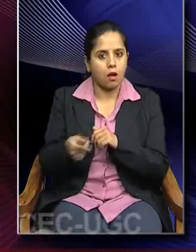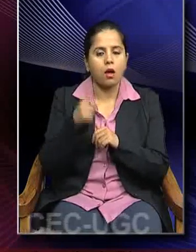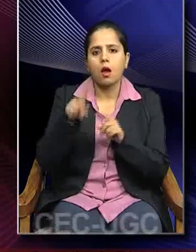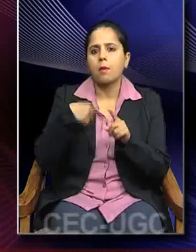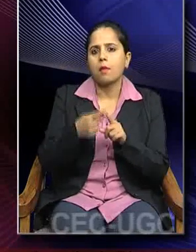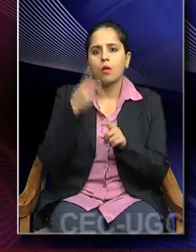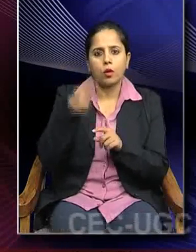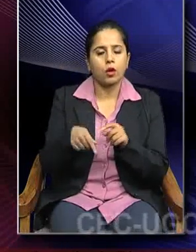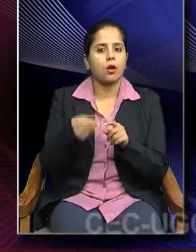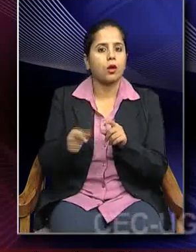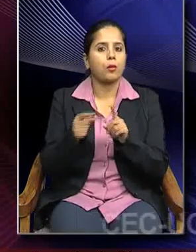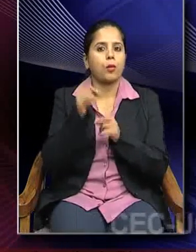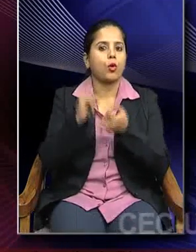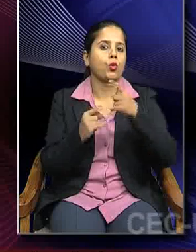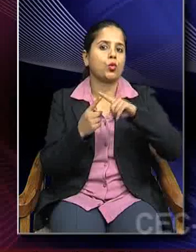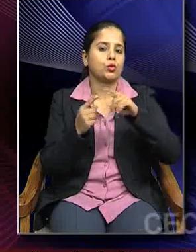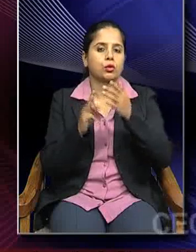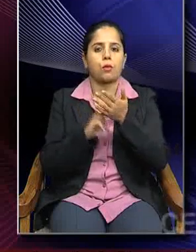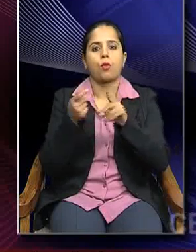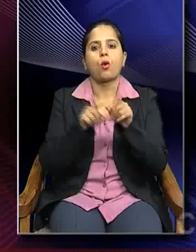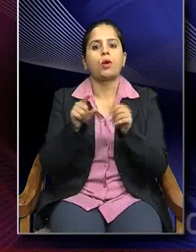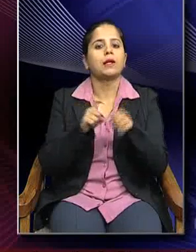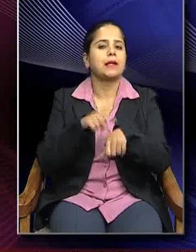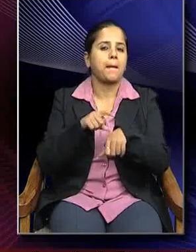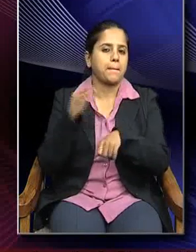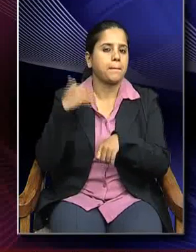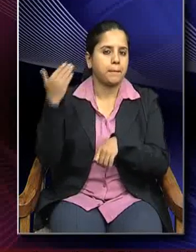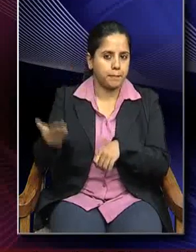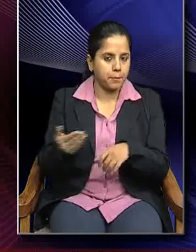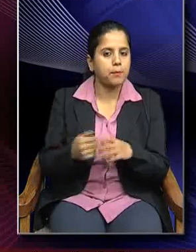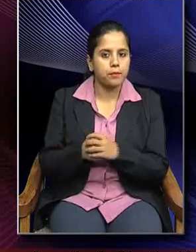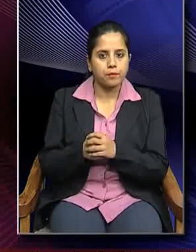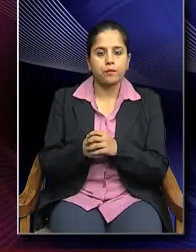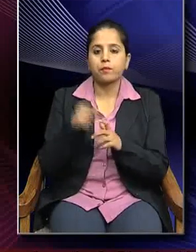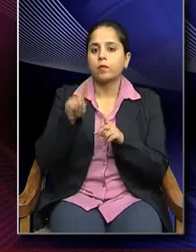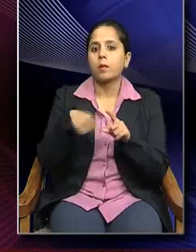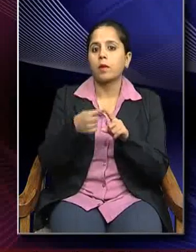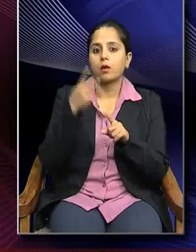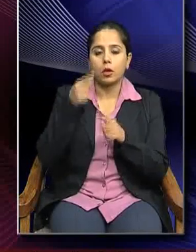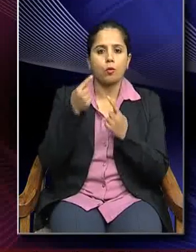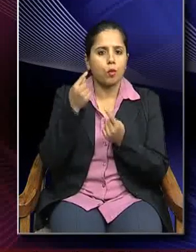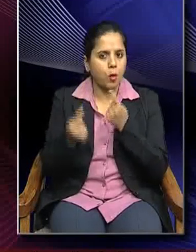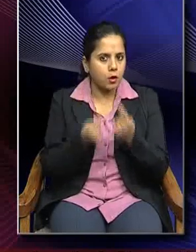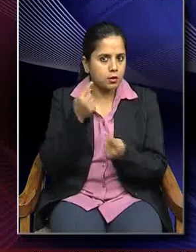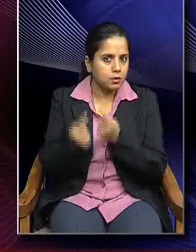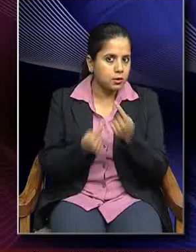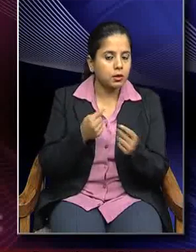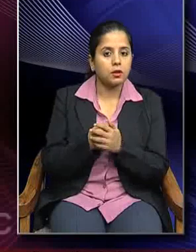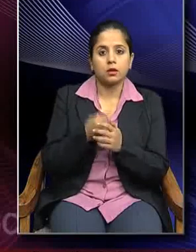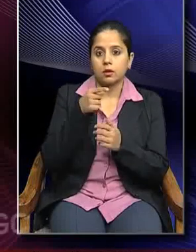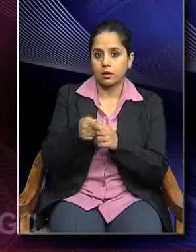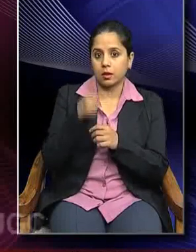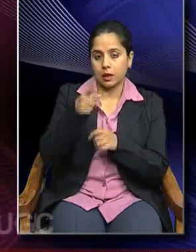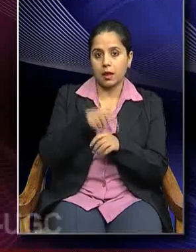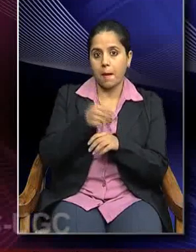post-Maurian times, about the kind of politics that this particular